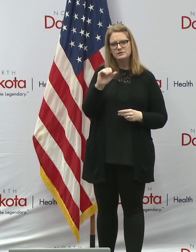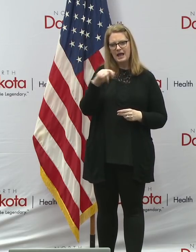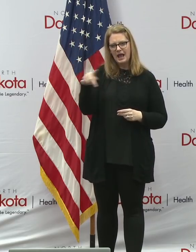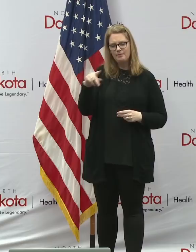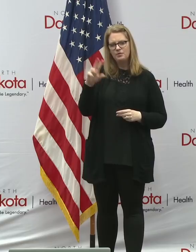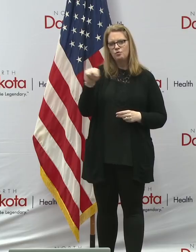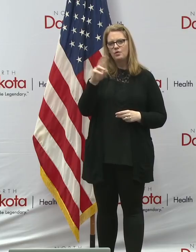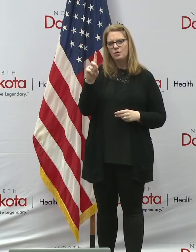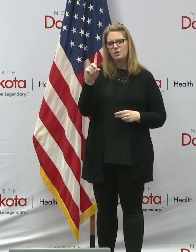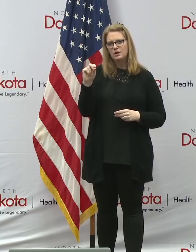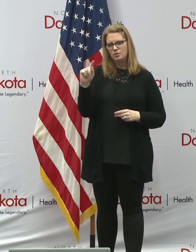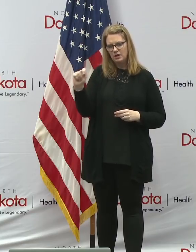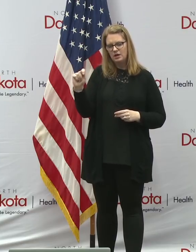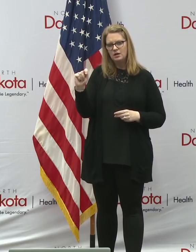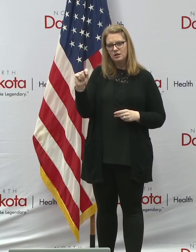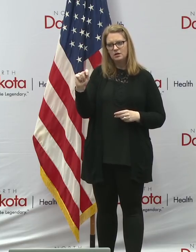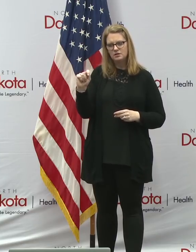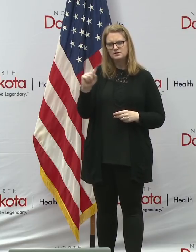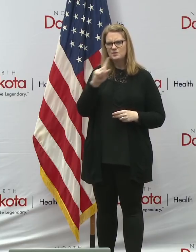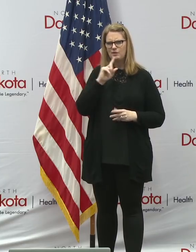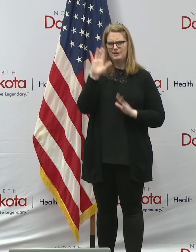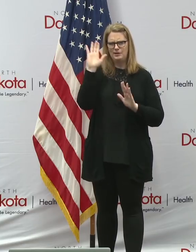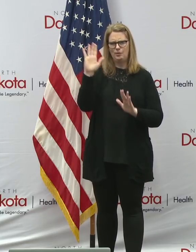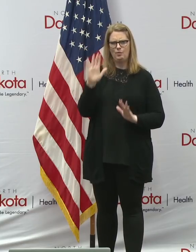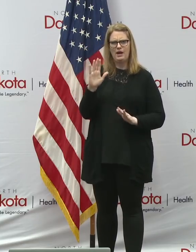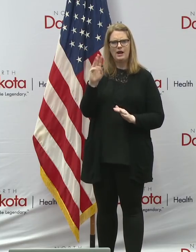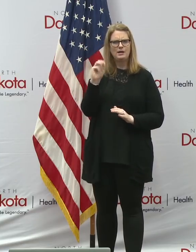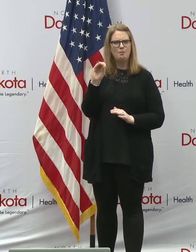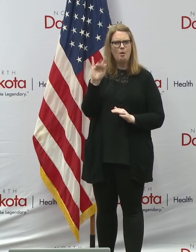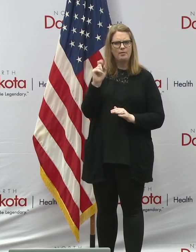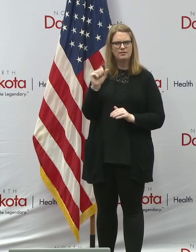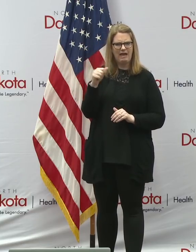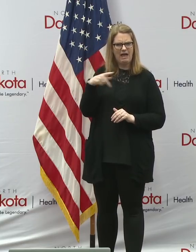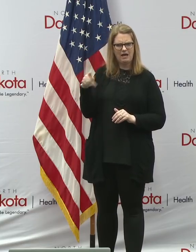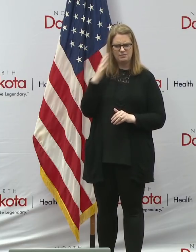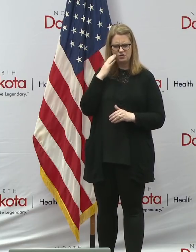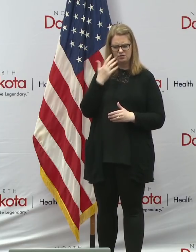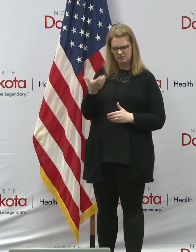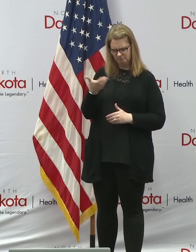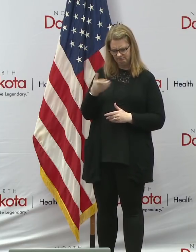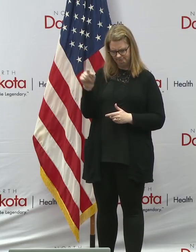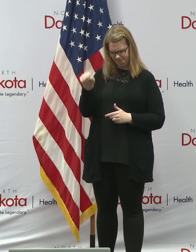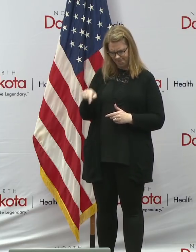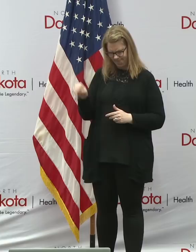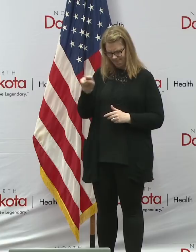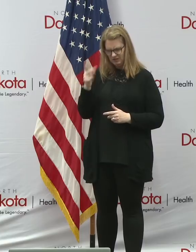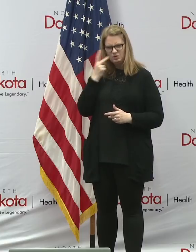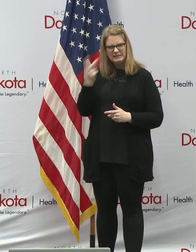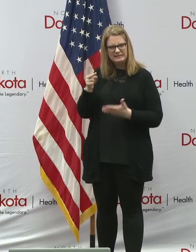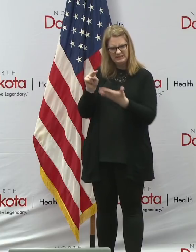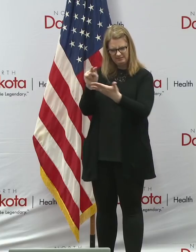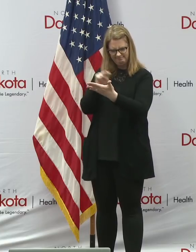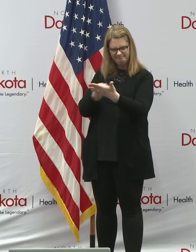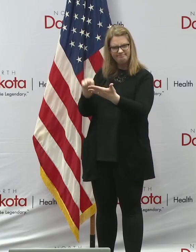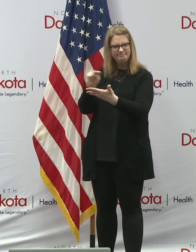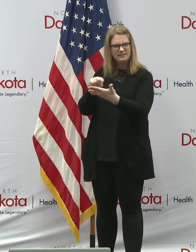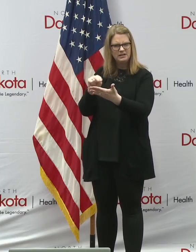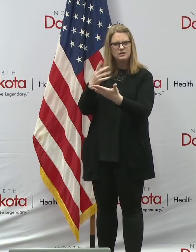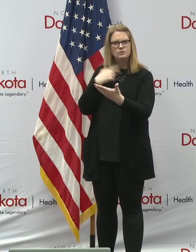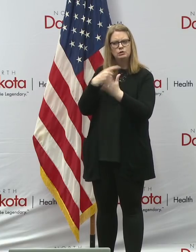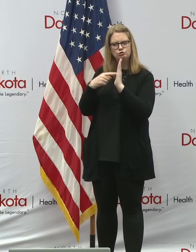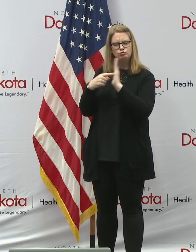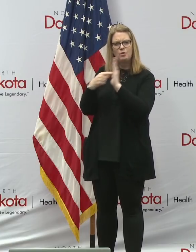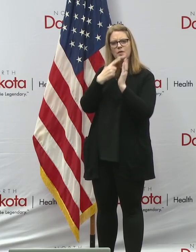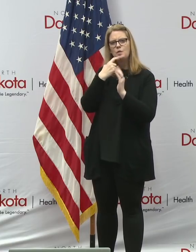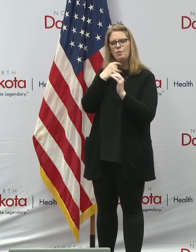Department of Transportation, it's a great little mobile app you can have on your phone, which will indicate in those red lines that